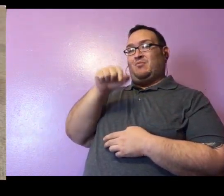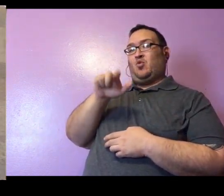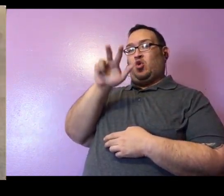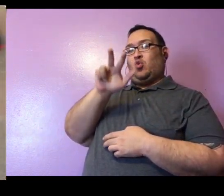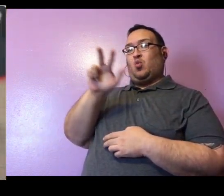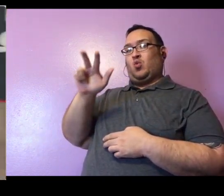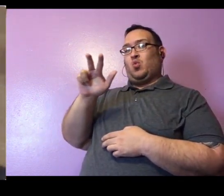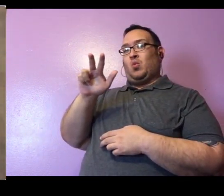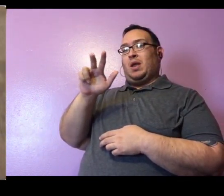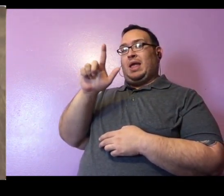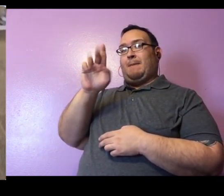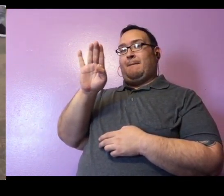She is getting pretty big.